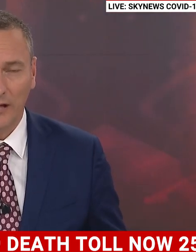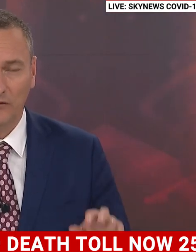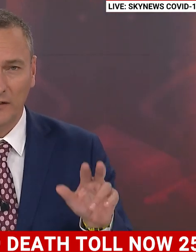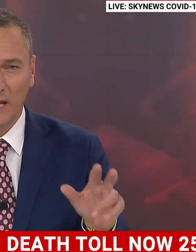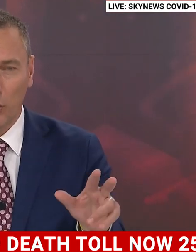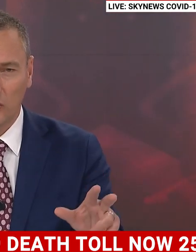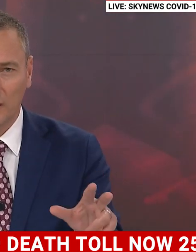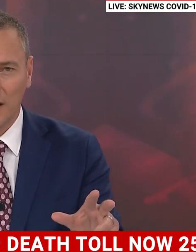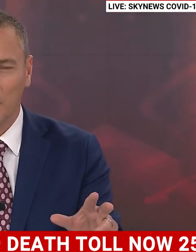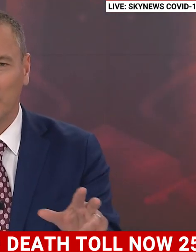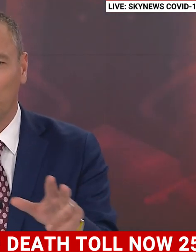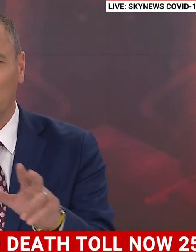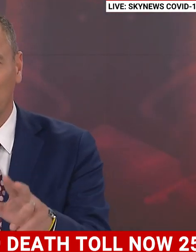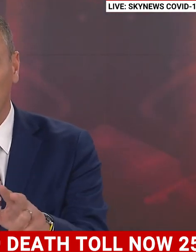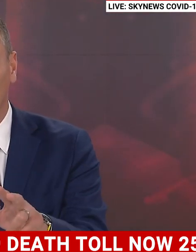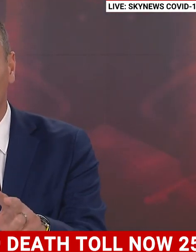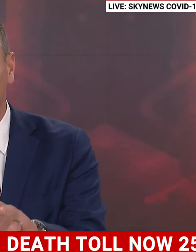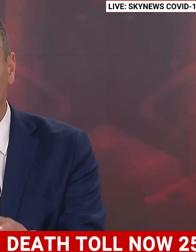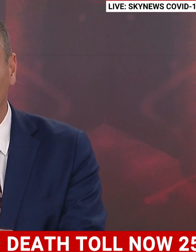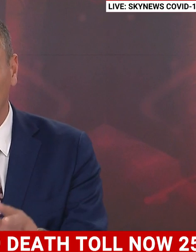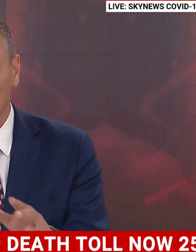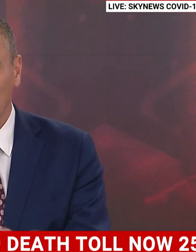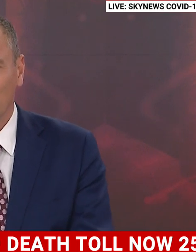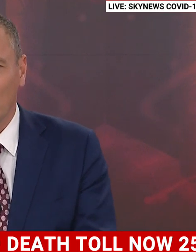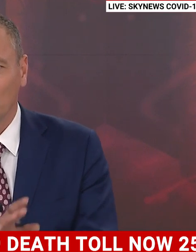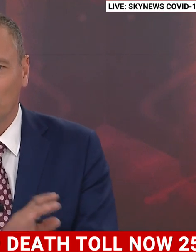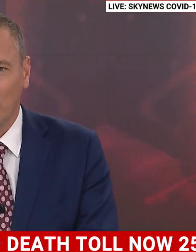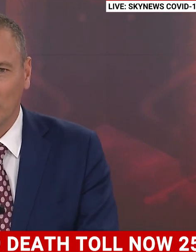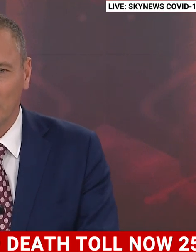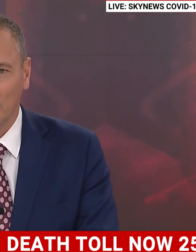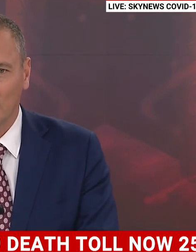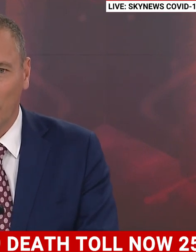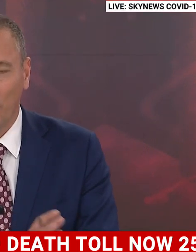the like. If you'd like to keep watching the Tasmanian Premier, you can on the COVID-19 channel, channel 604.